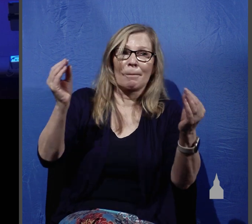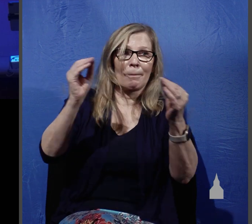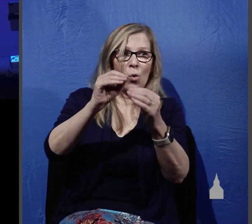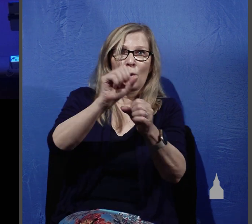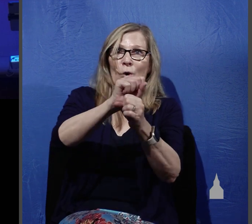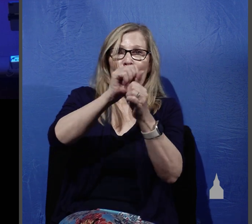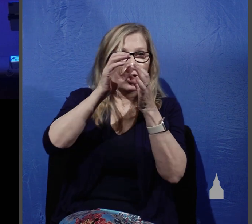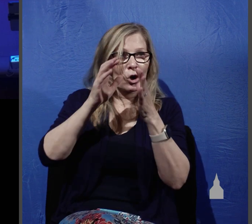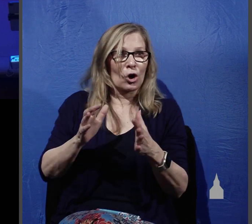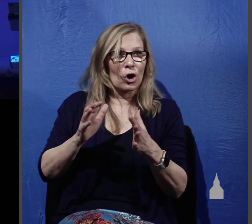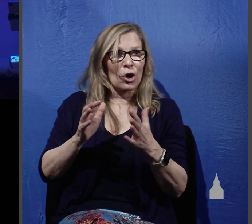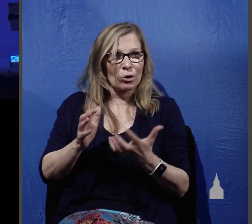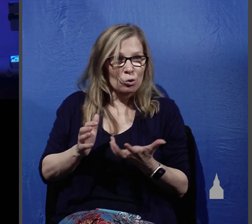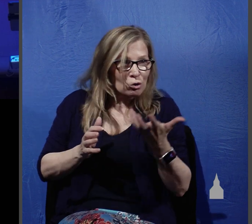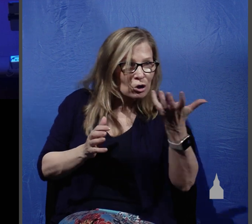gospel with those who are lost